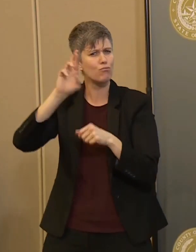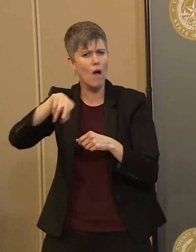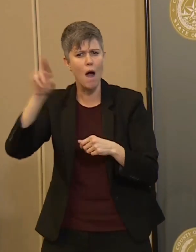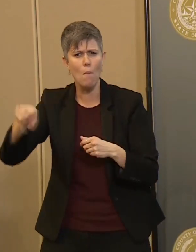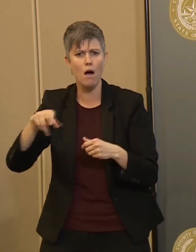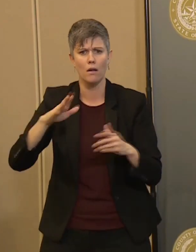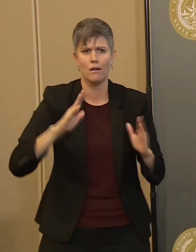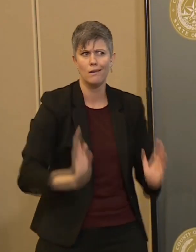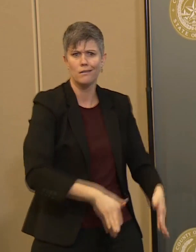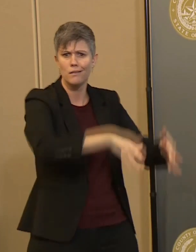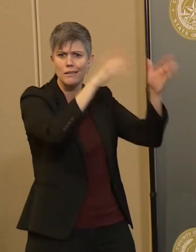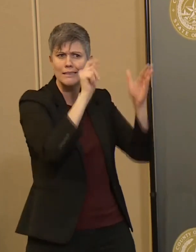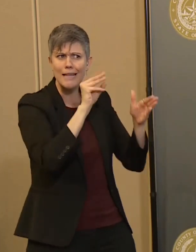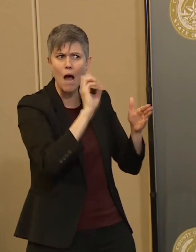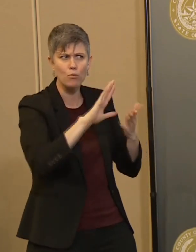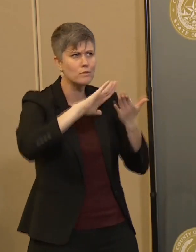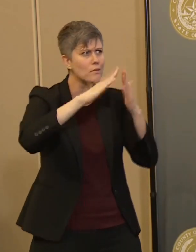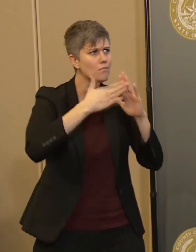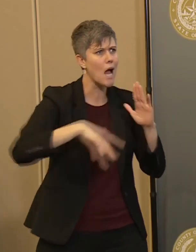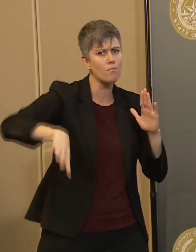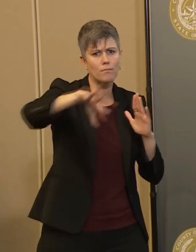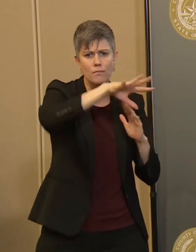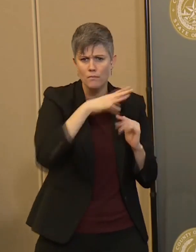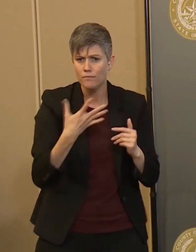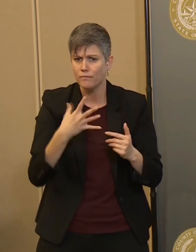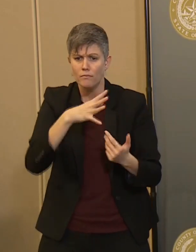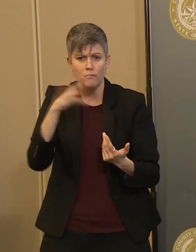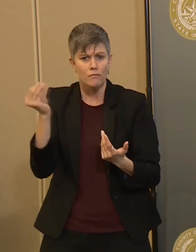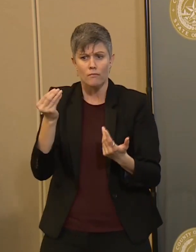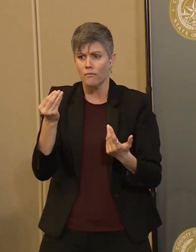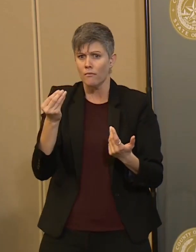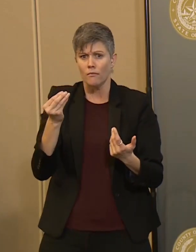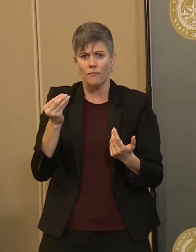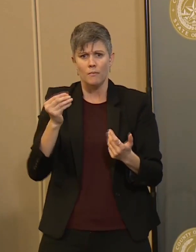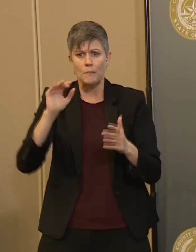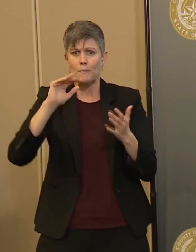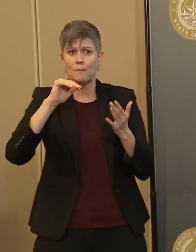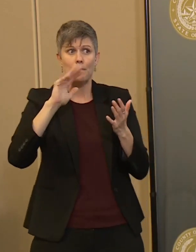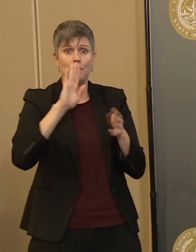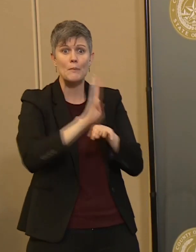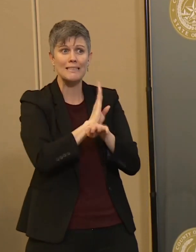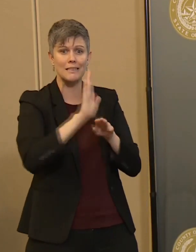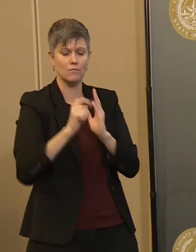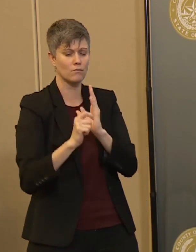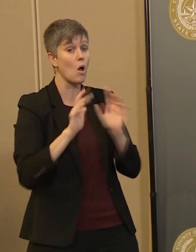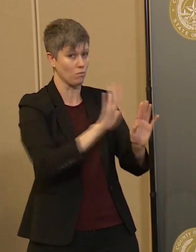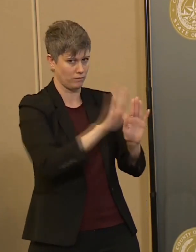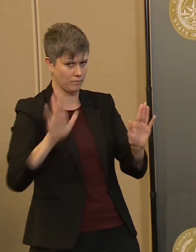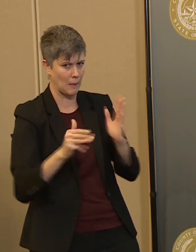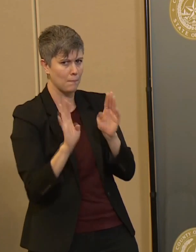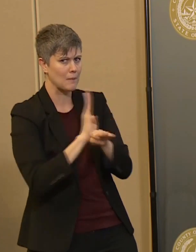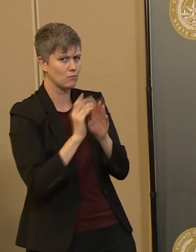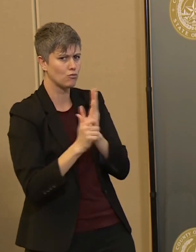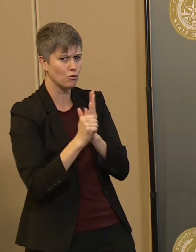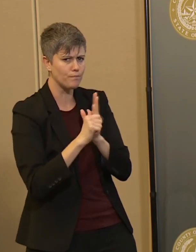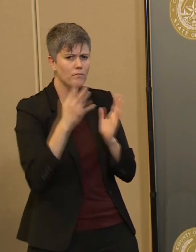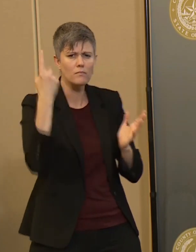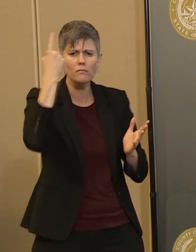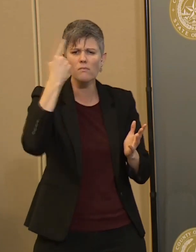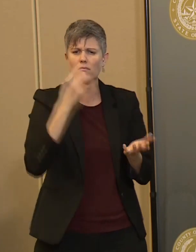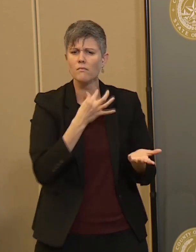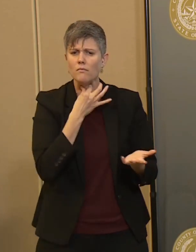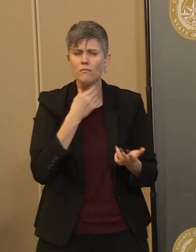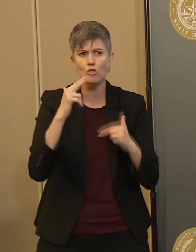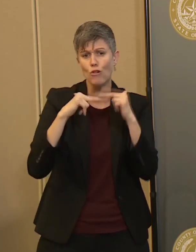in downtown. And also, the Business Journal's question considered some construction is considered critical infrastructure